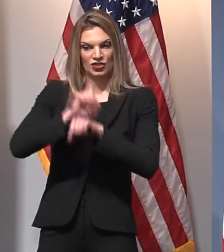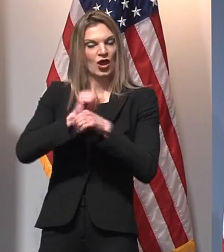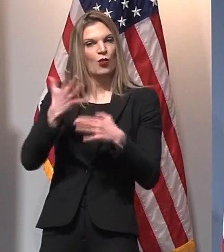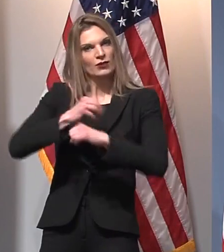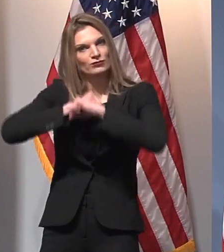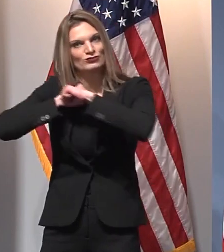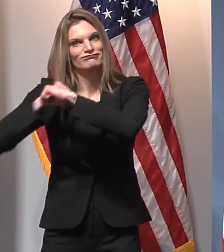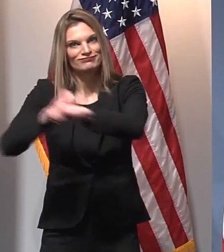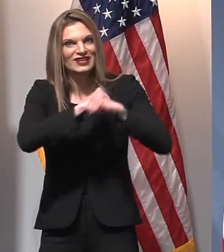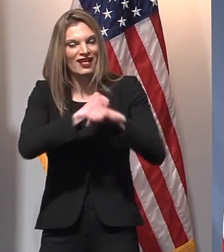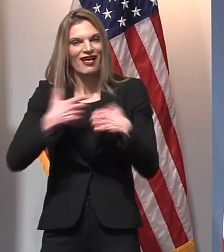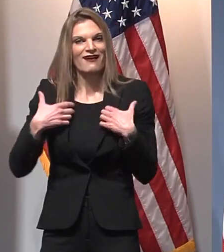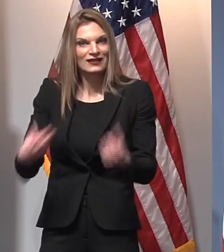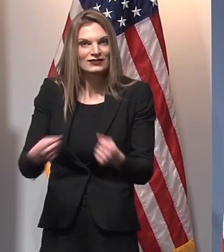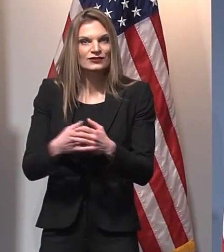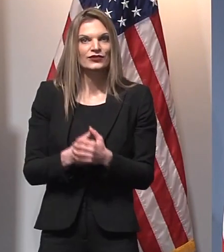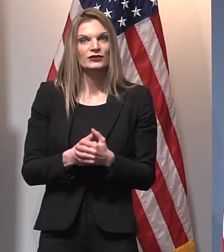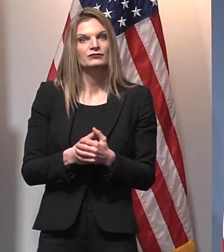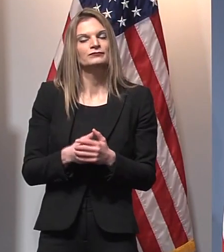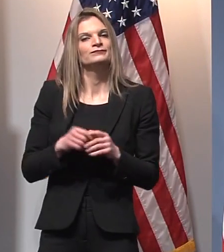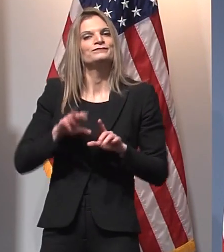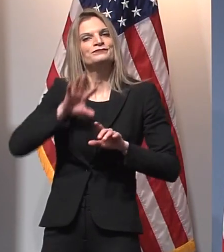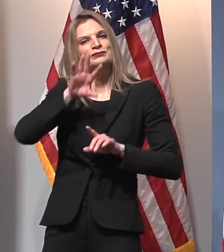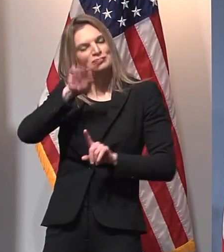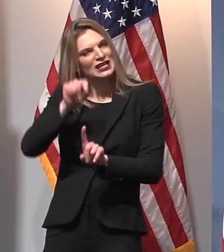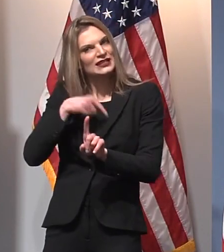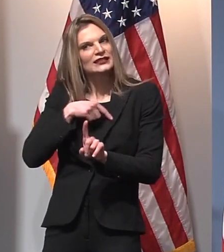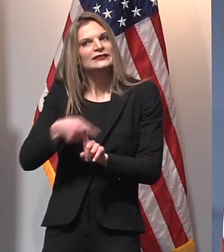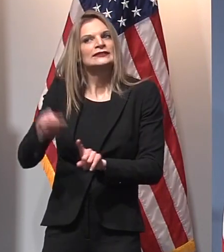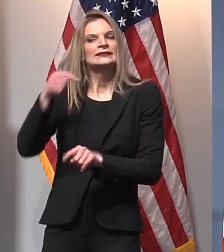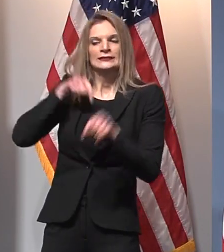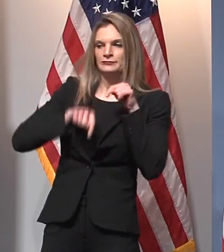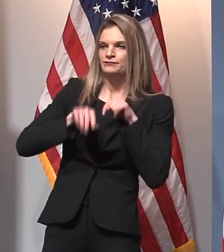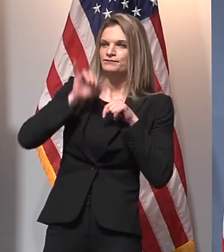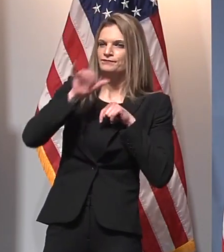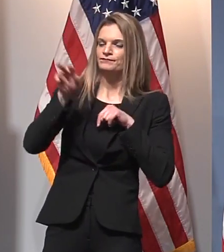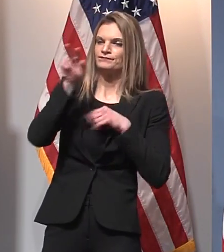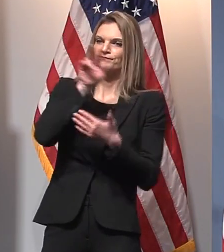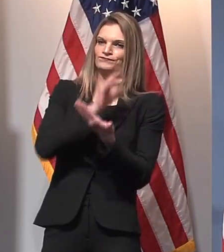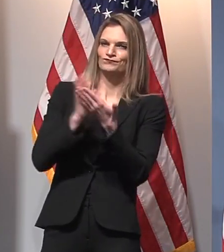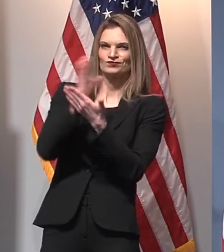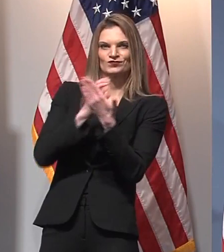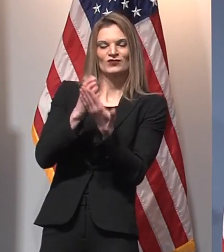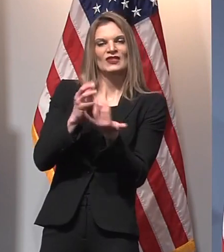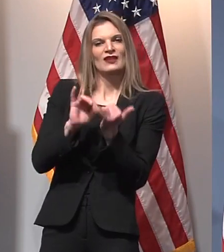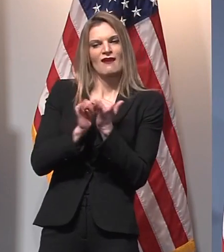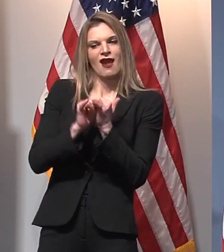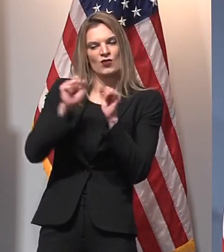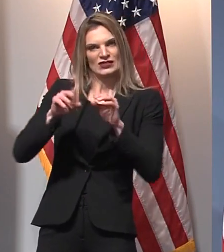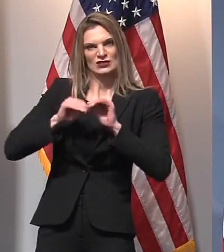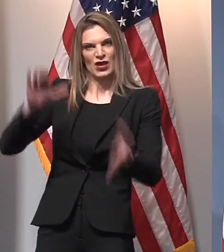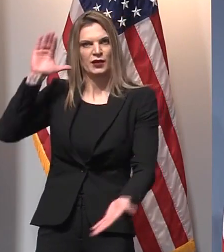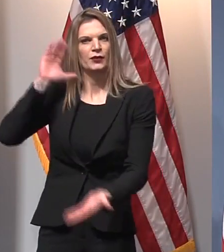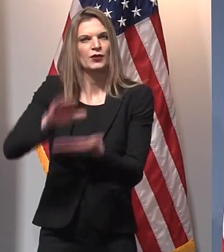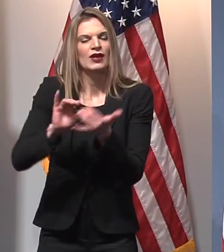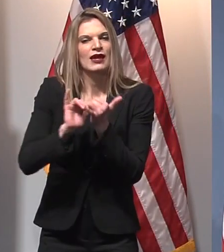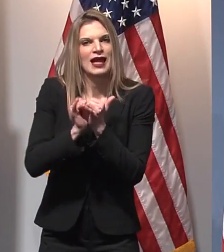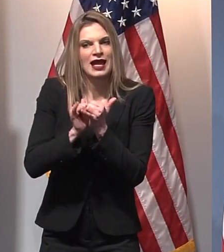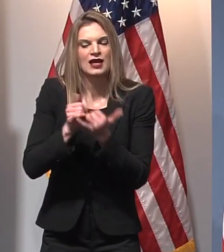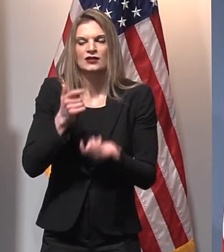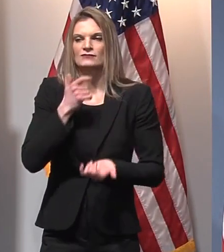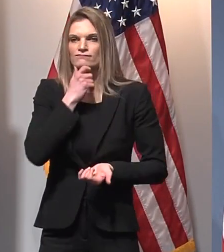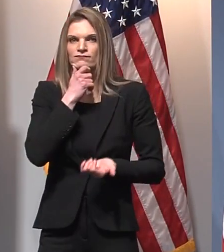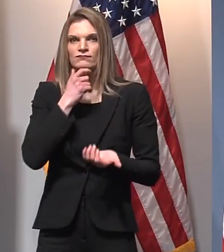numbers trend down, and we continue to understand best practices to reduce spread in close contacts like